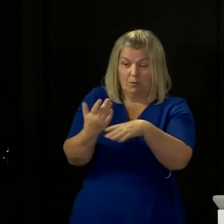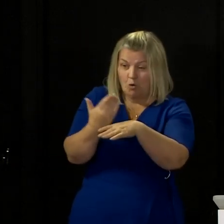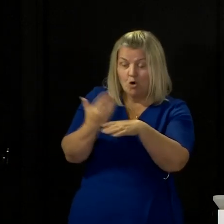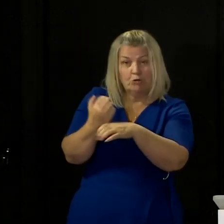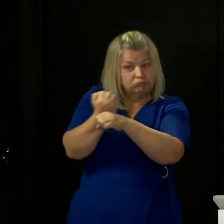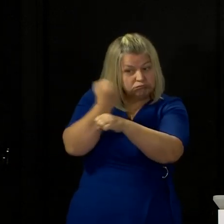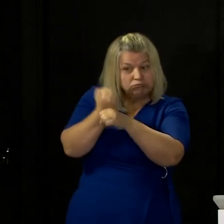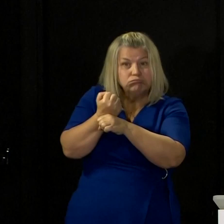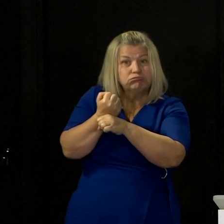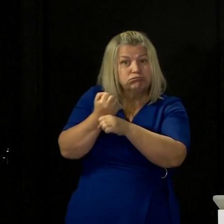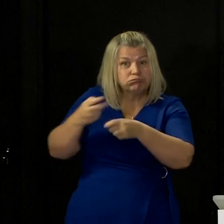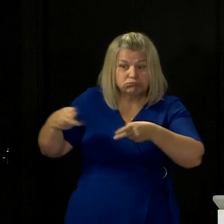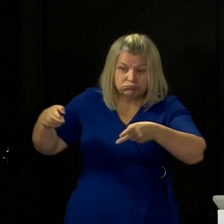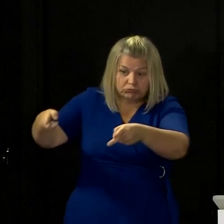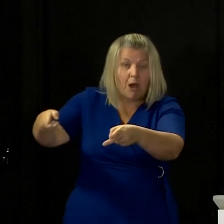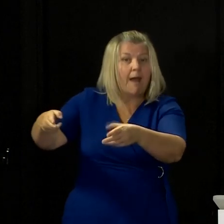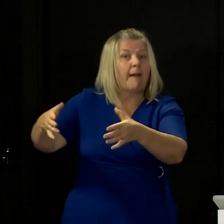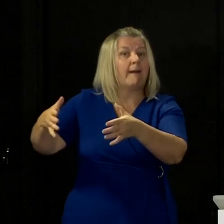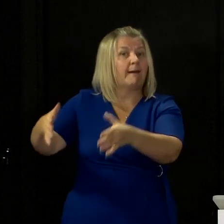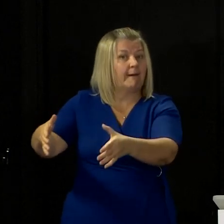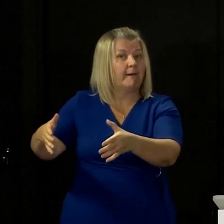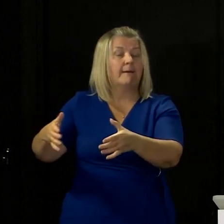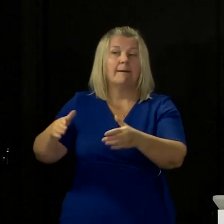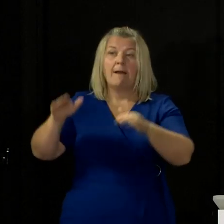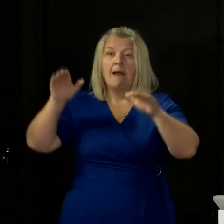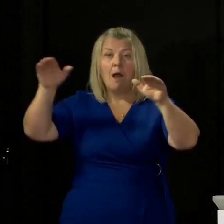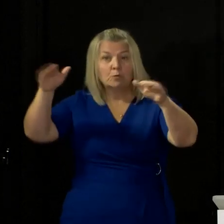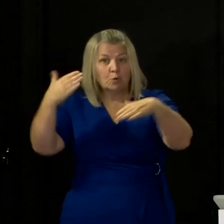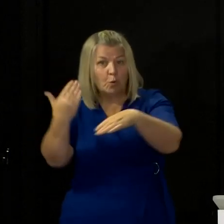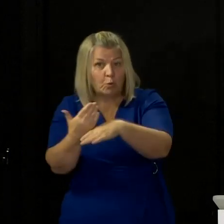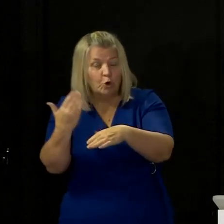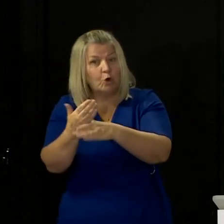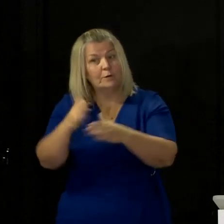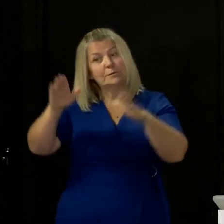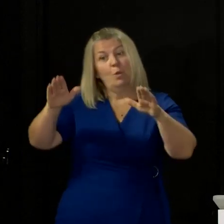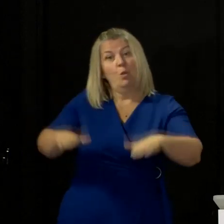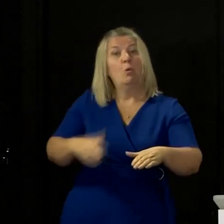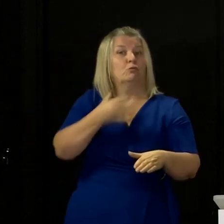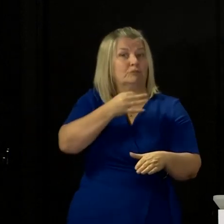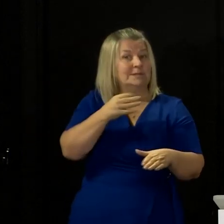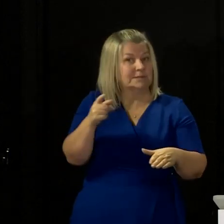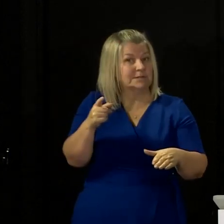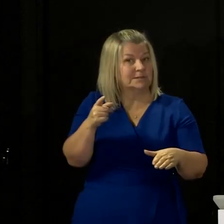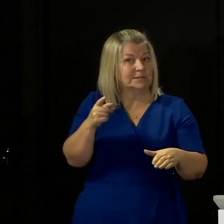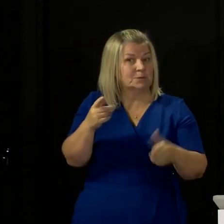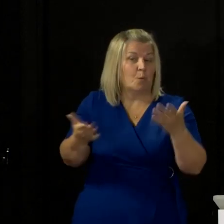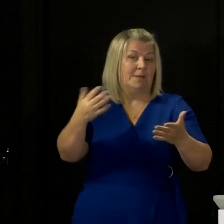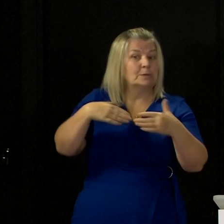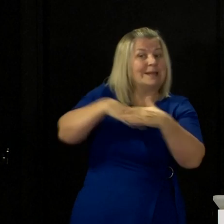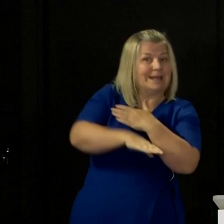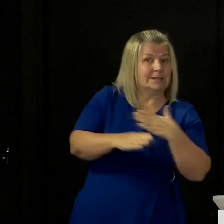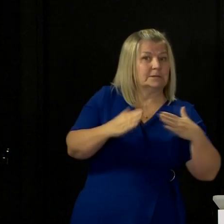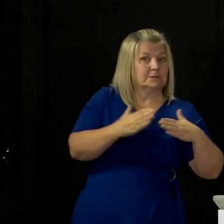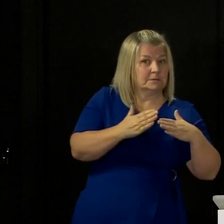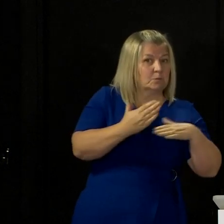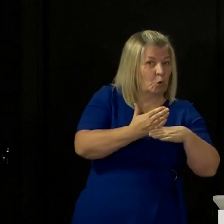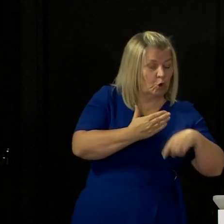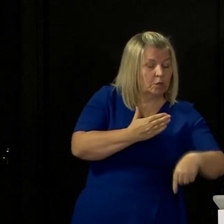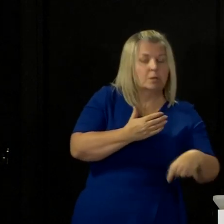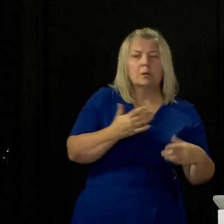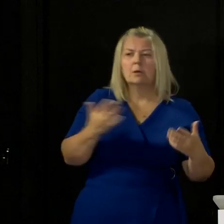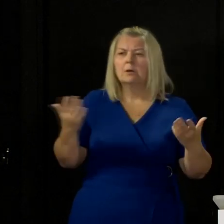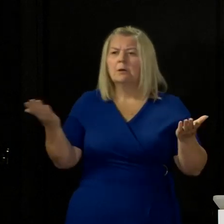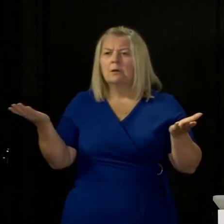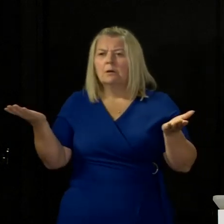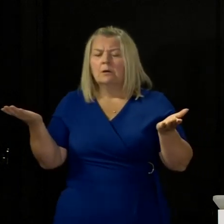more generally. Outdoor work, as we've said before, is lower risk than indoor work. So again, all of my answers